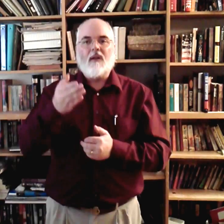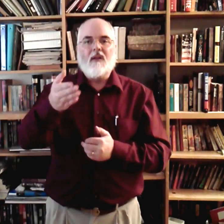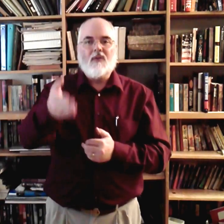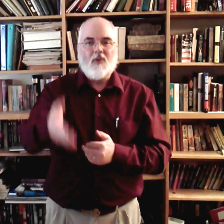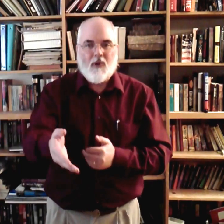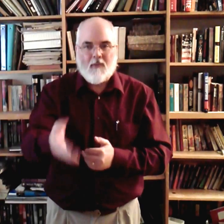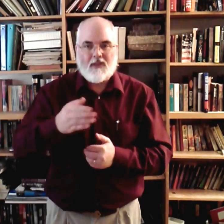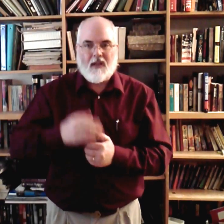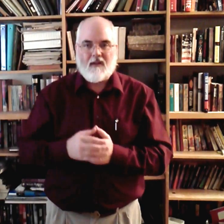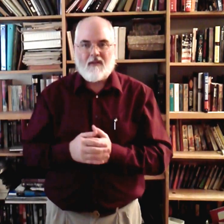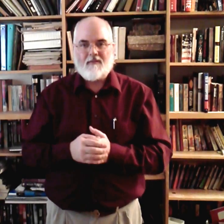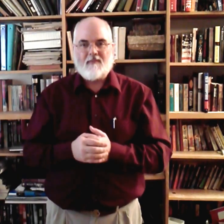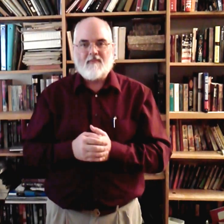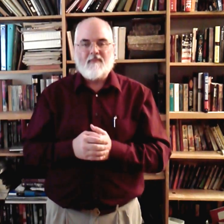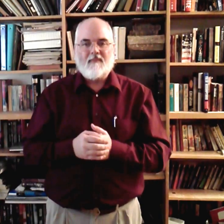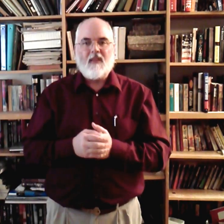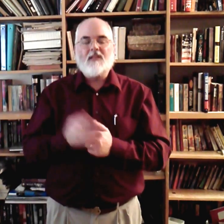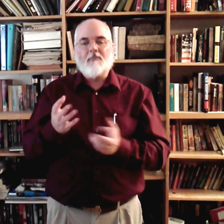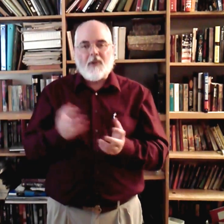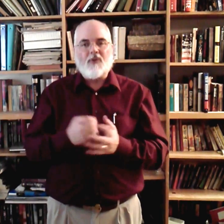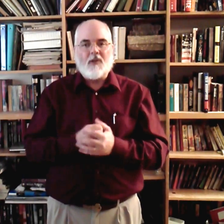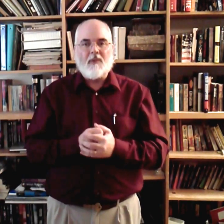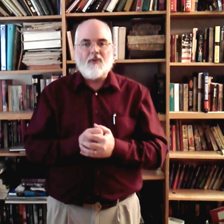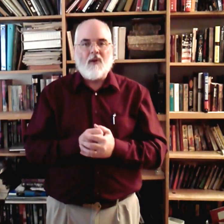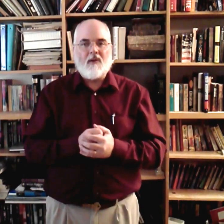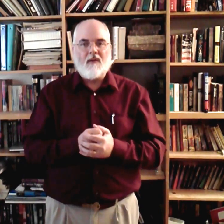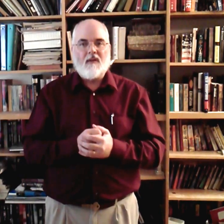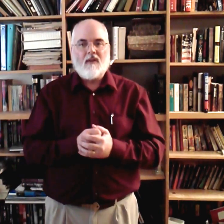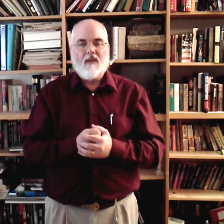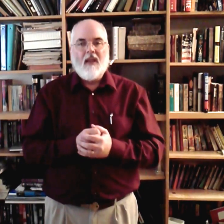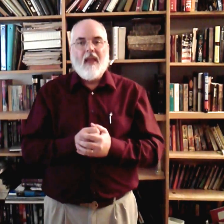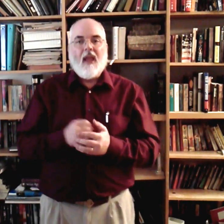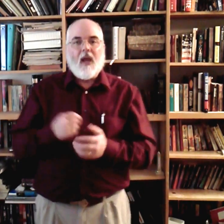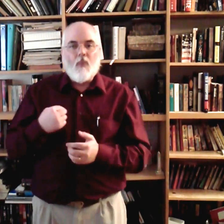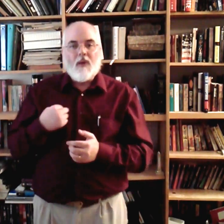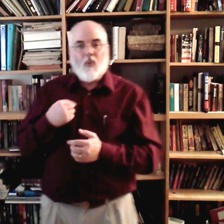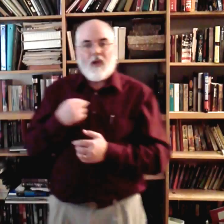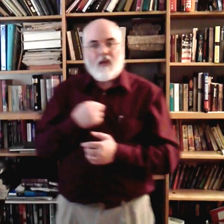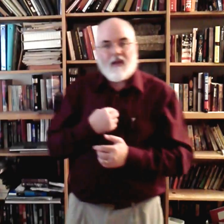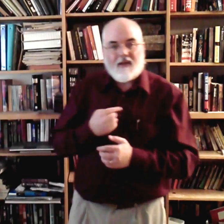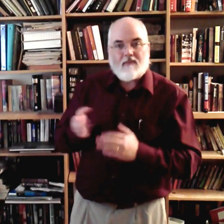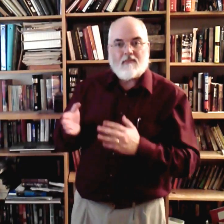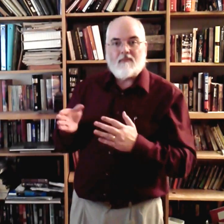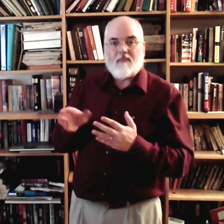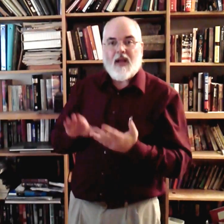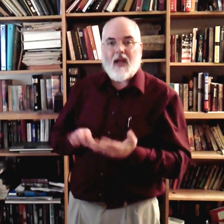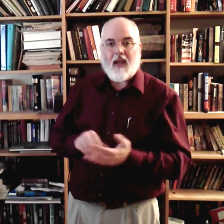went into the promised land. That's the picture that's being drawn here. And when we. Die.